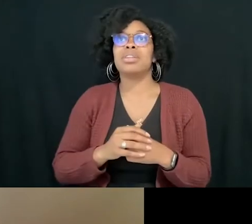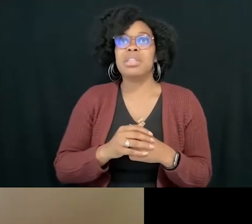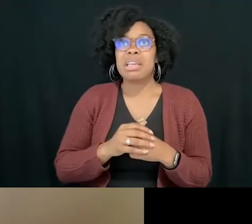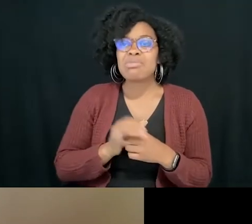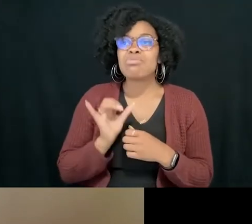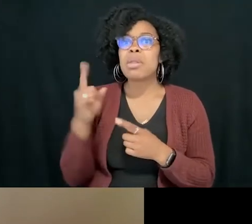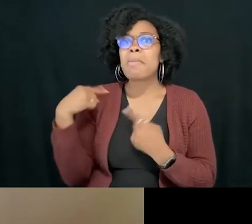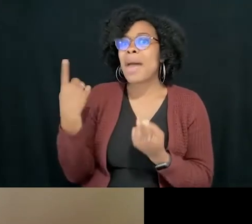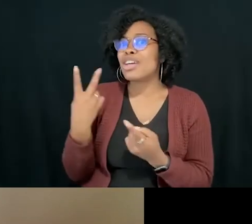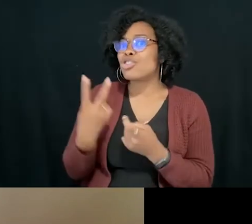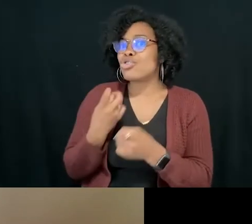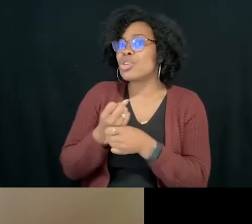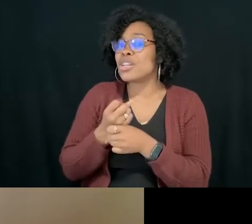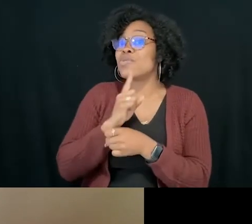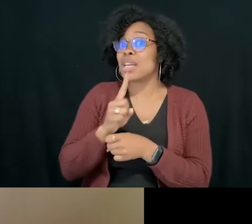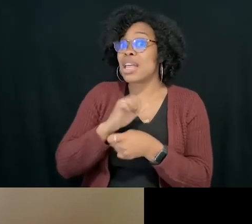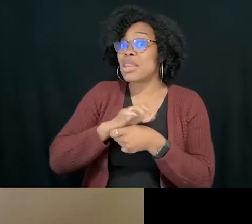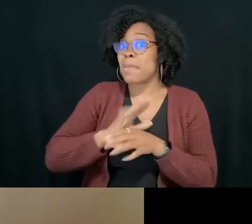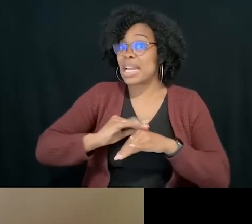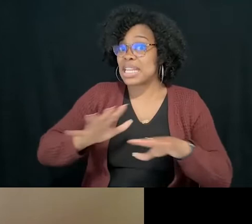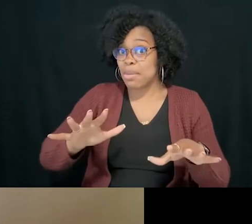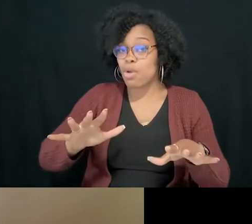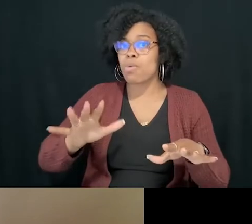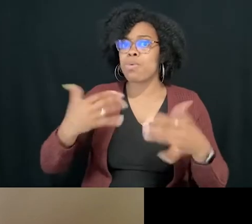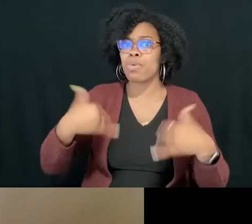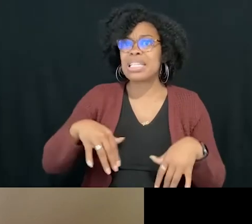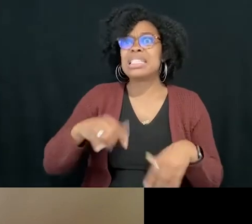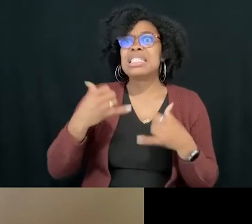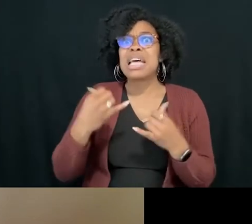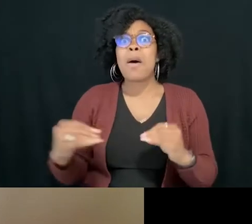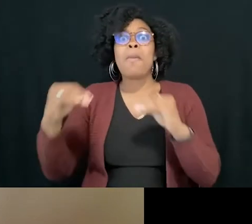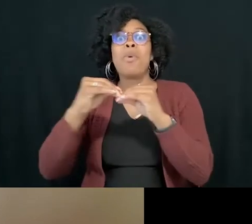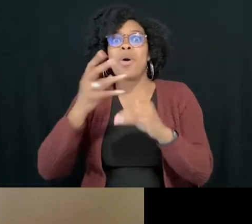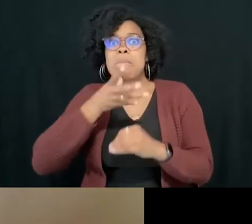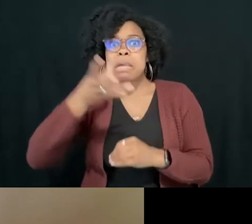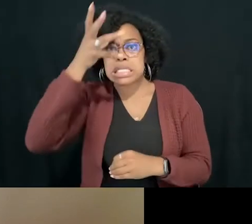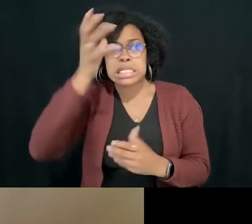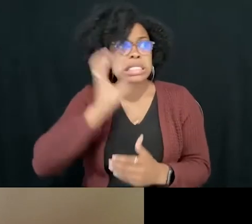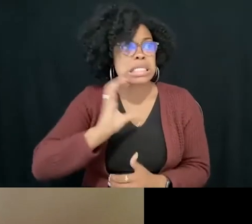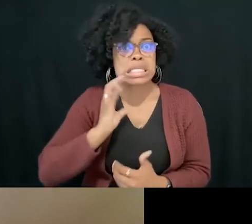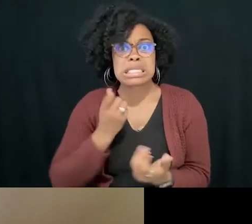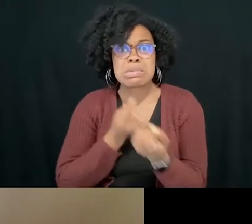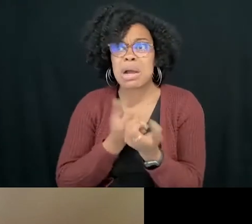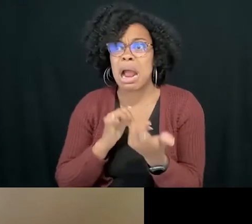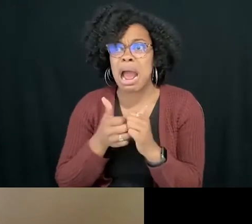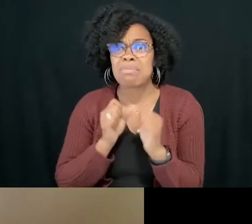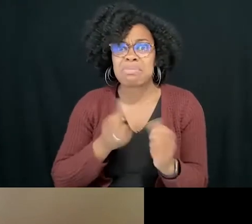pandemic has led to more parents seeking support with talking to their children about online porn.